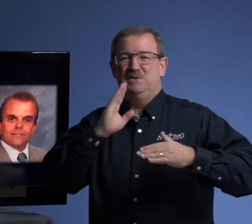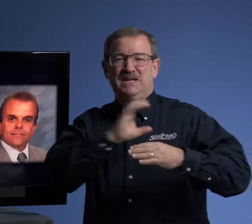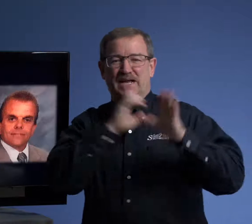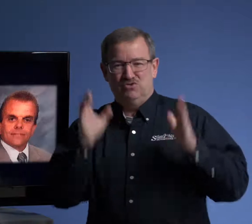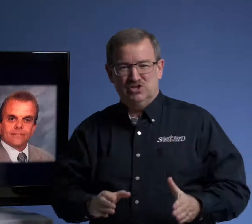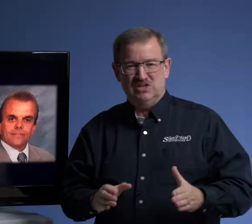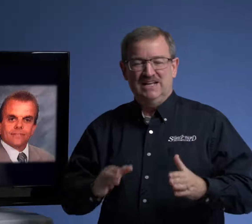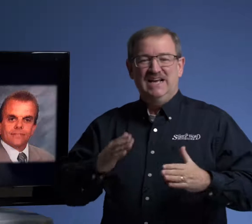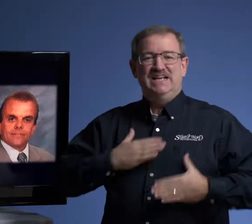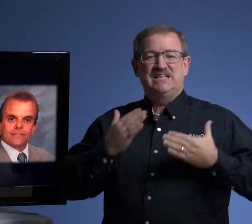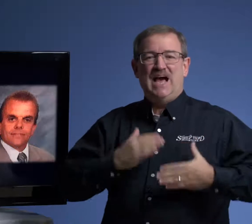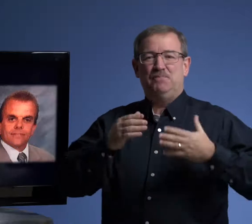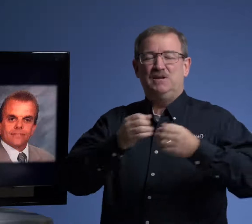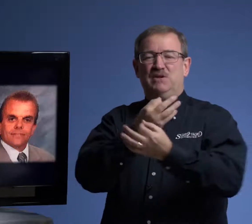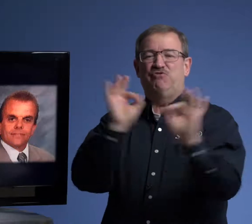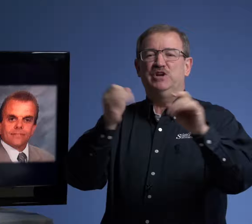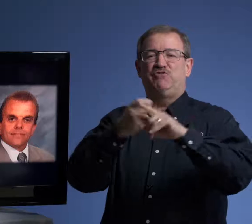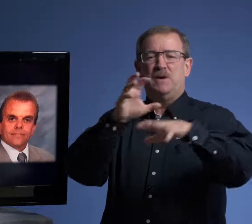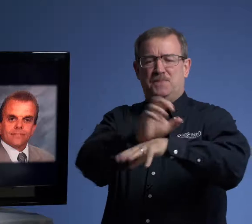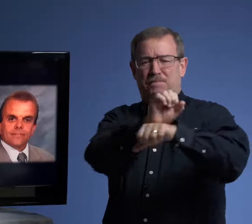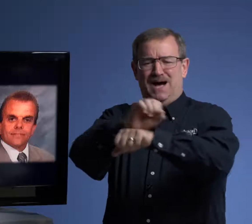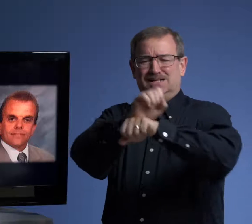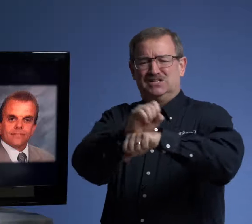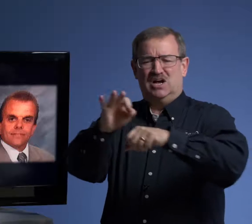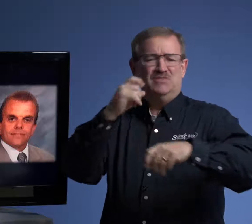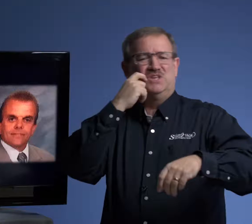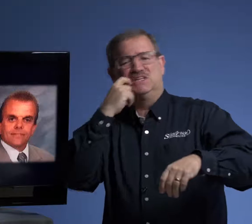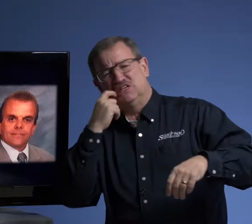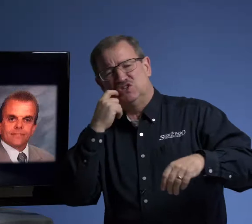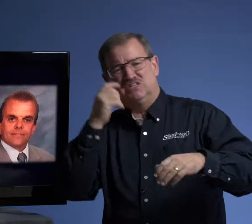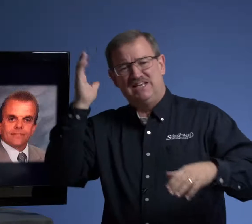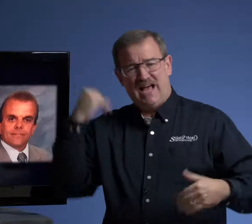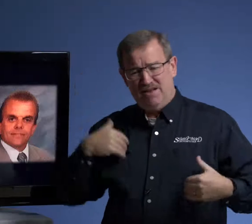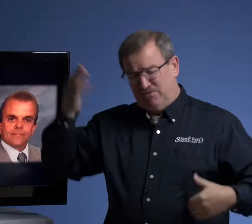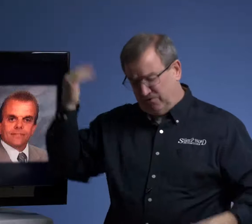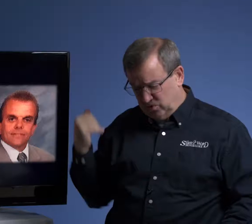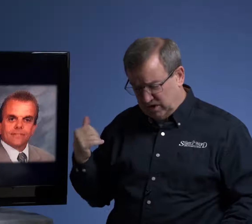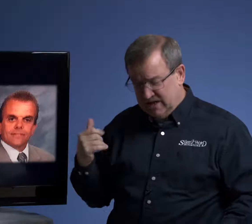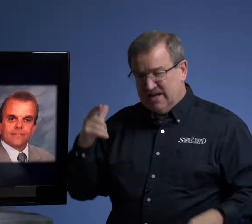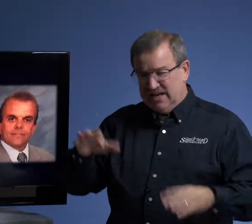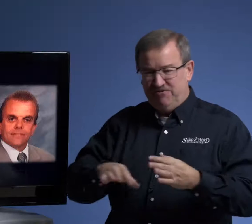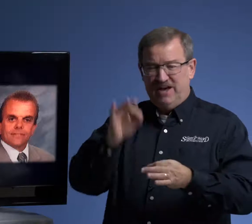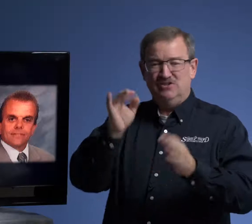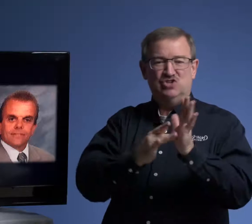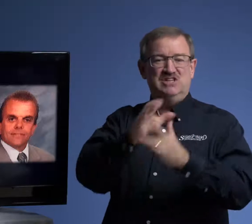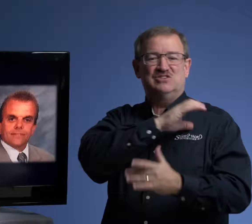being a Christian. He's happy to be free from the bondage of the addictions he had before. He found Jesus